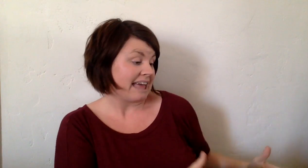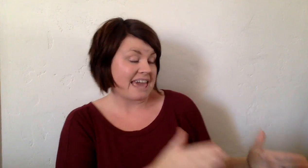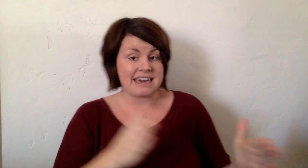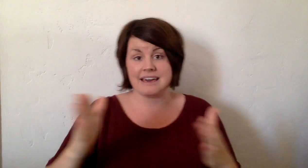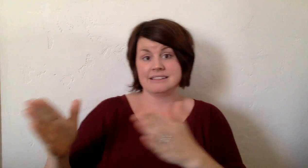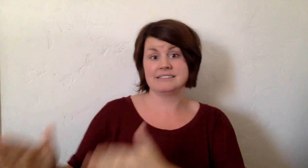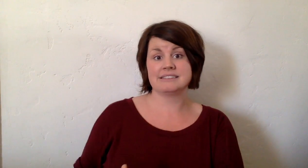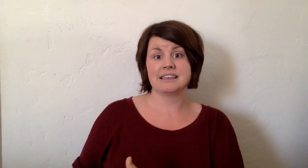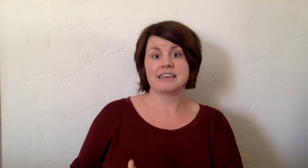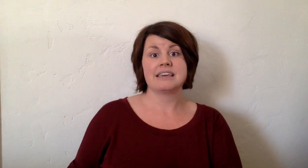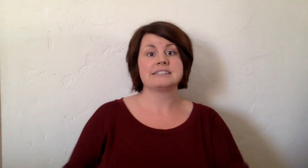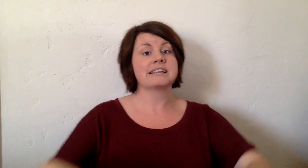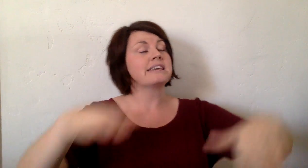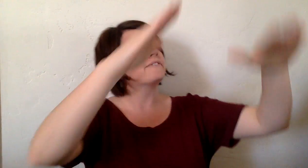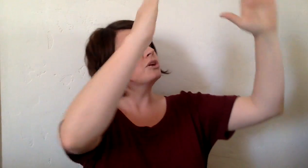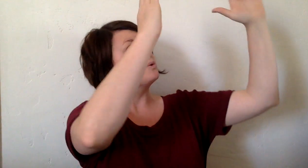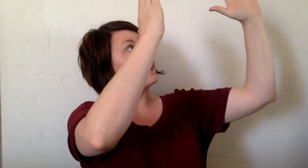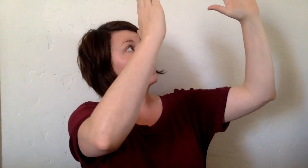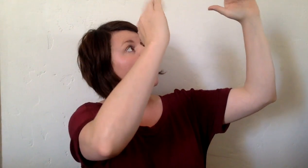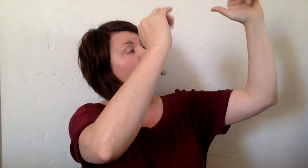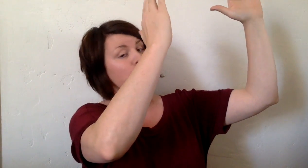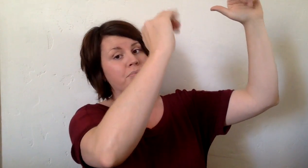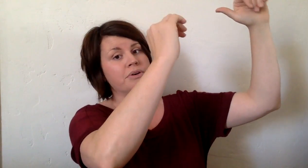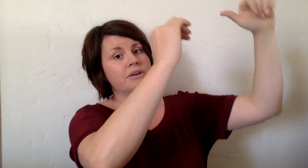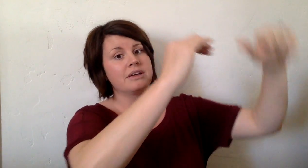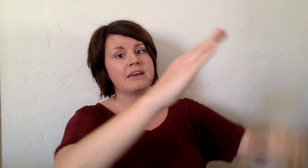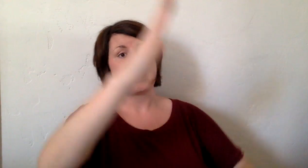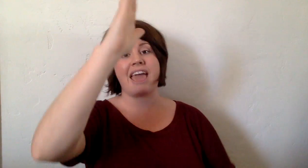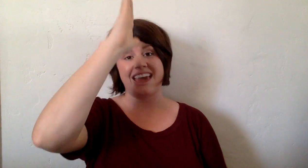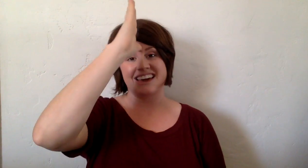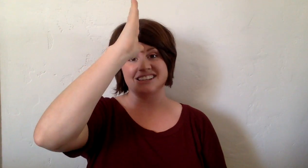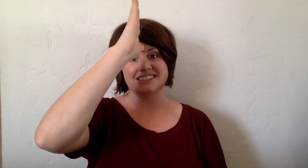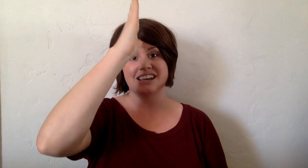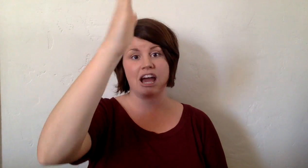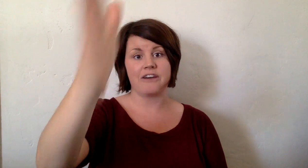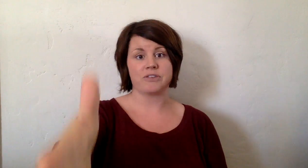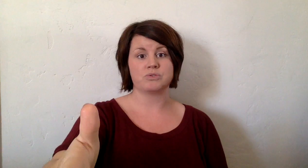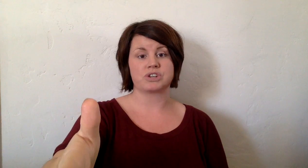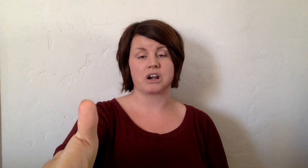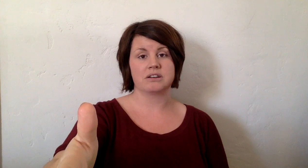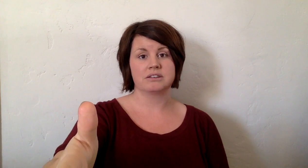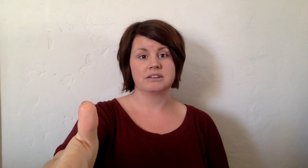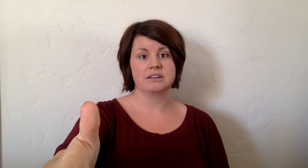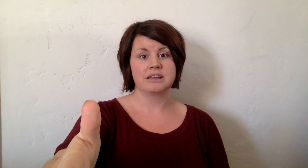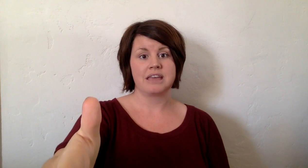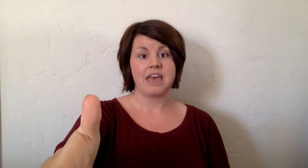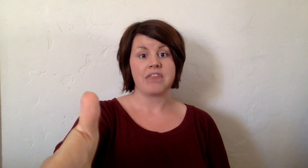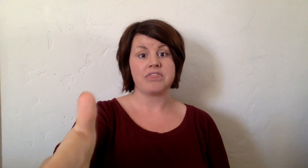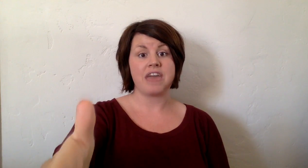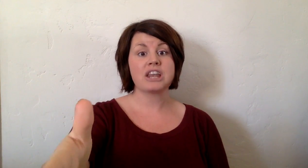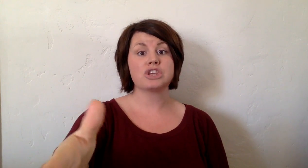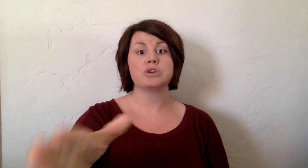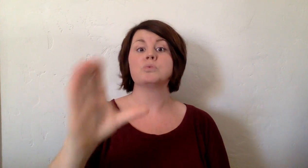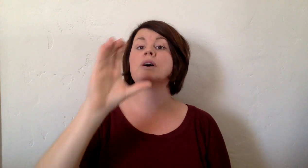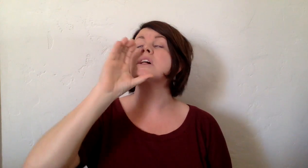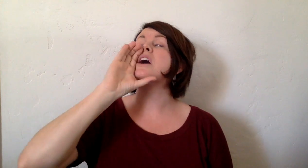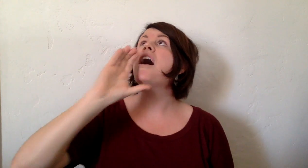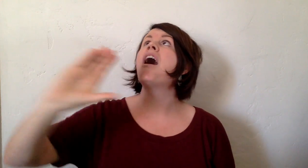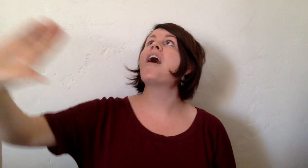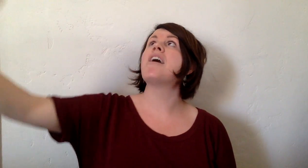Plans to give you a hope and a future. Then you will call